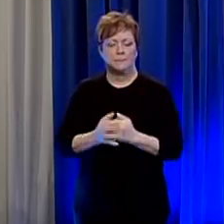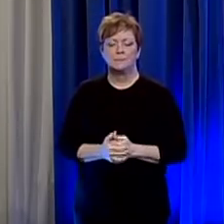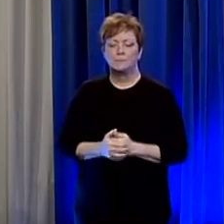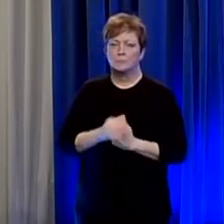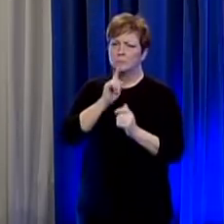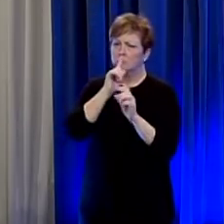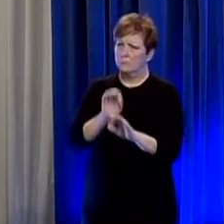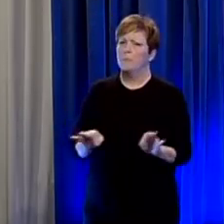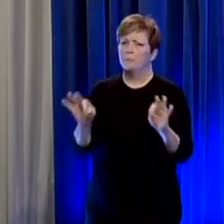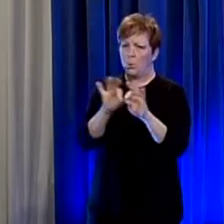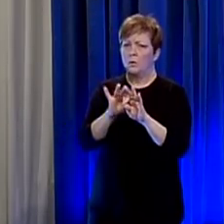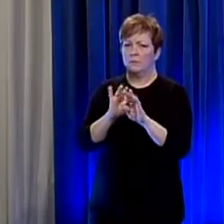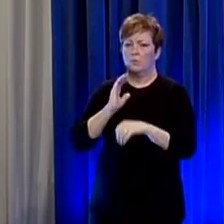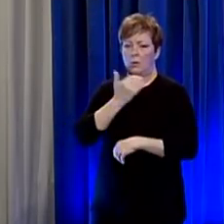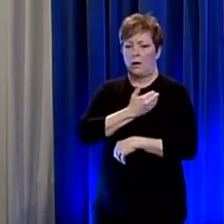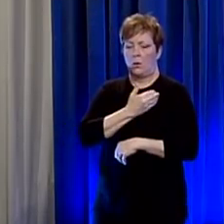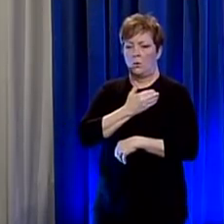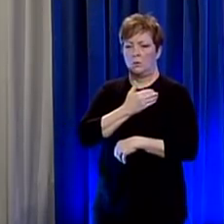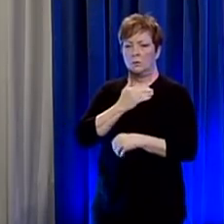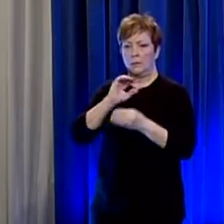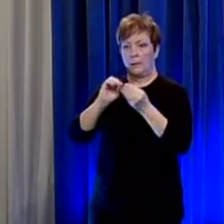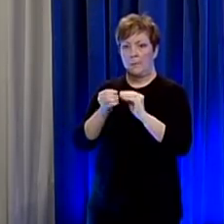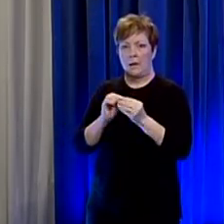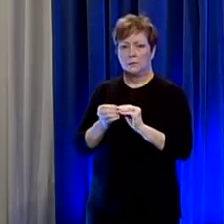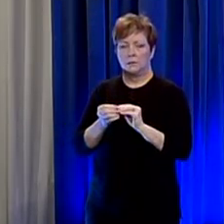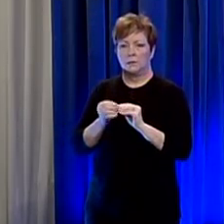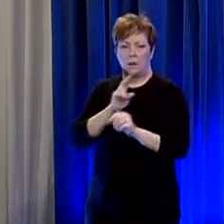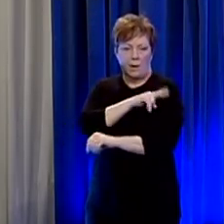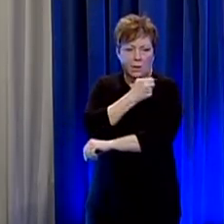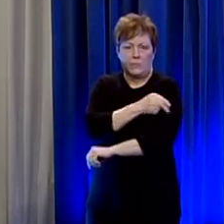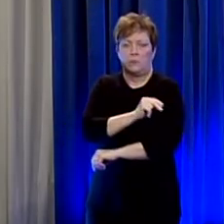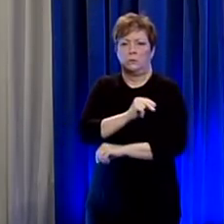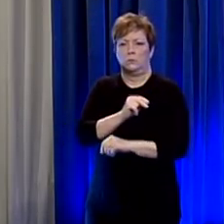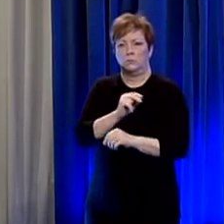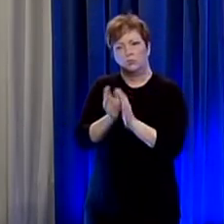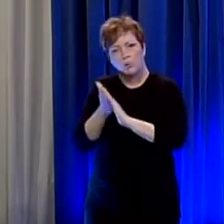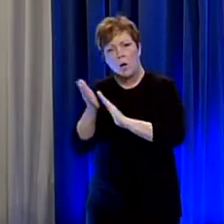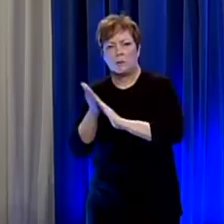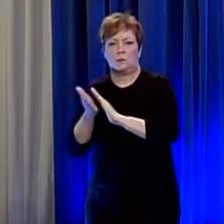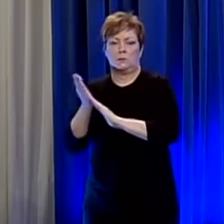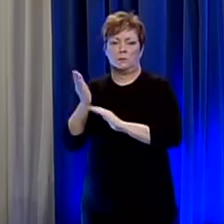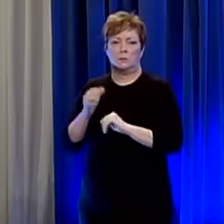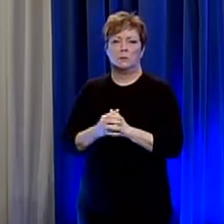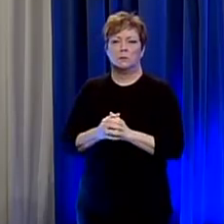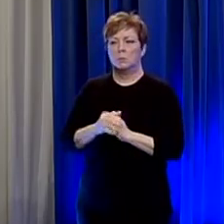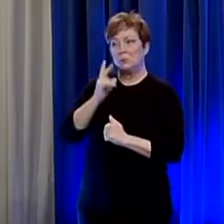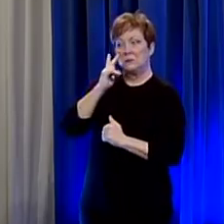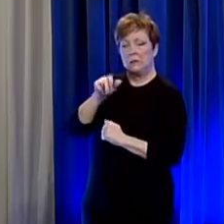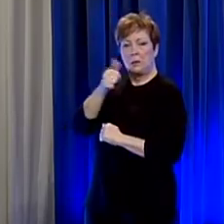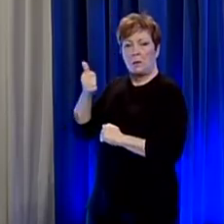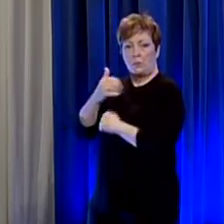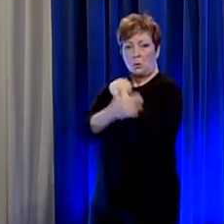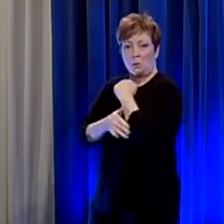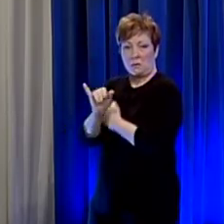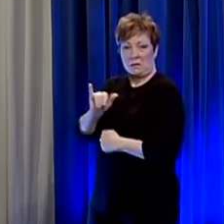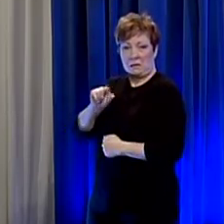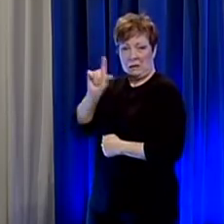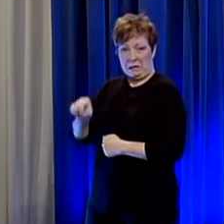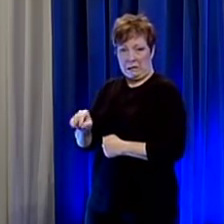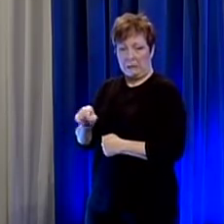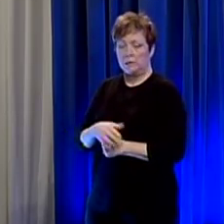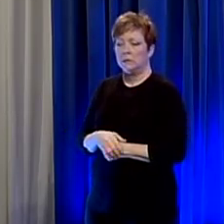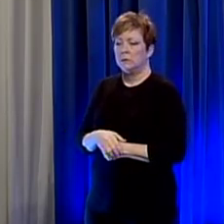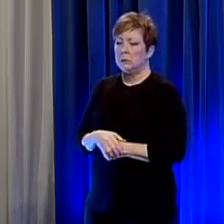to keep our health care capacity running fully and we've seen in other countries like italy in particular